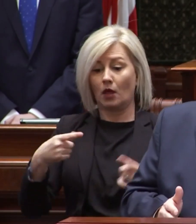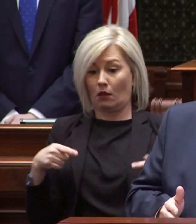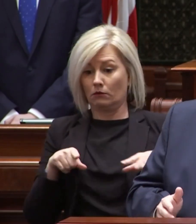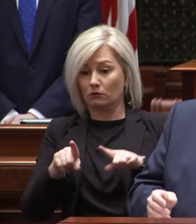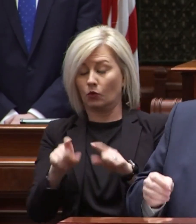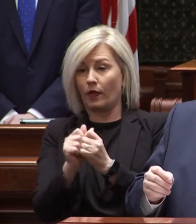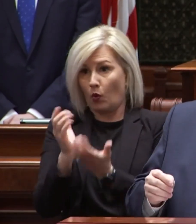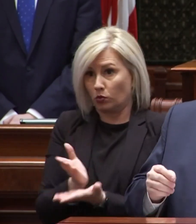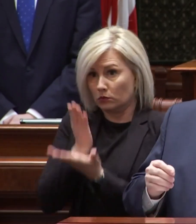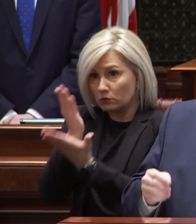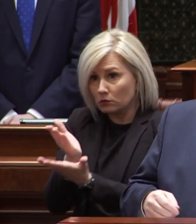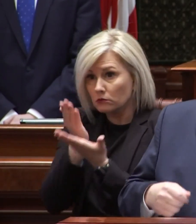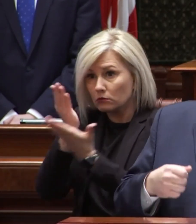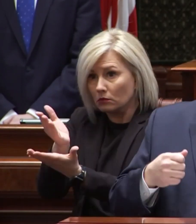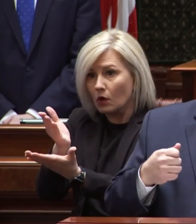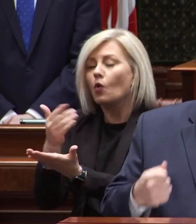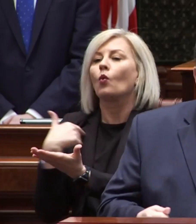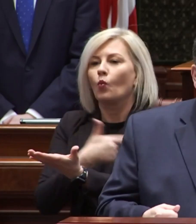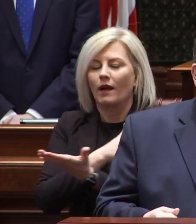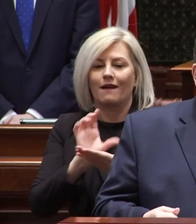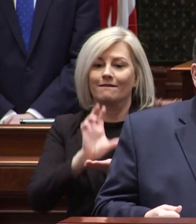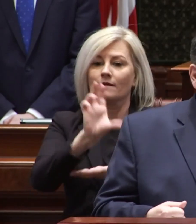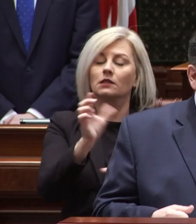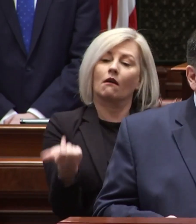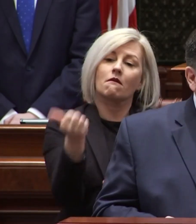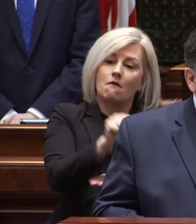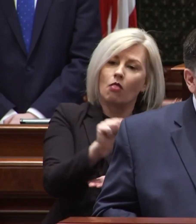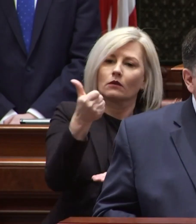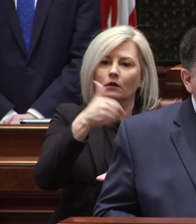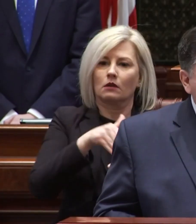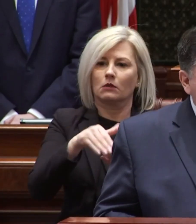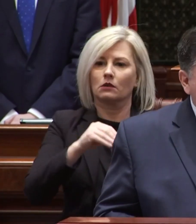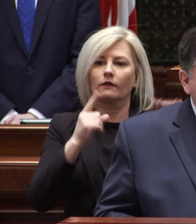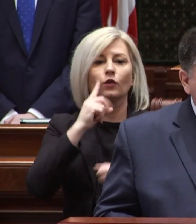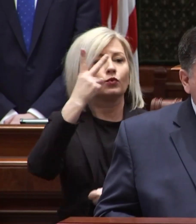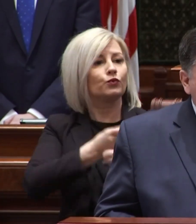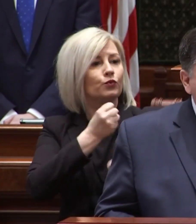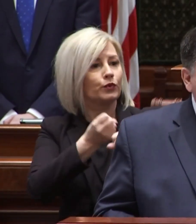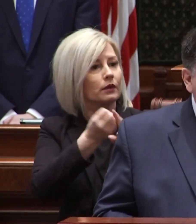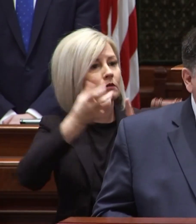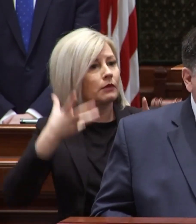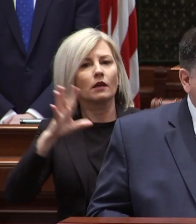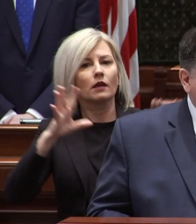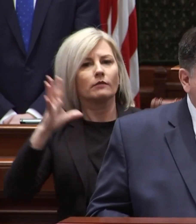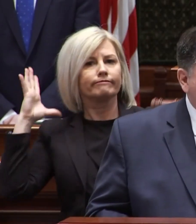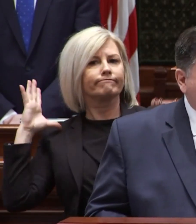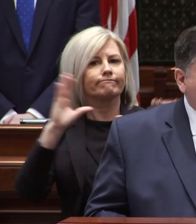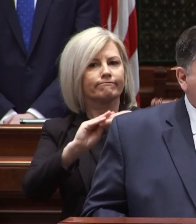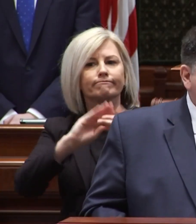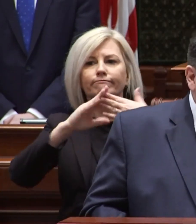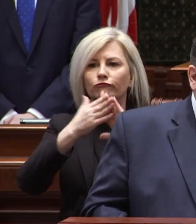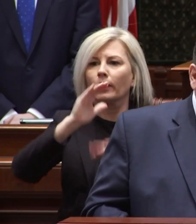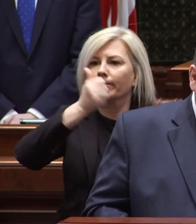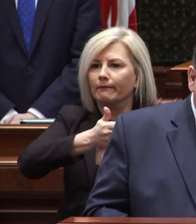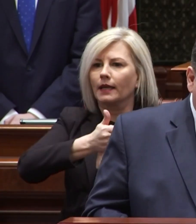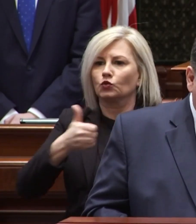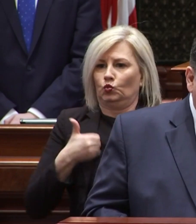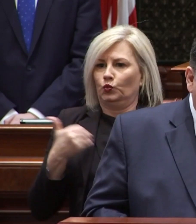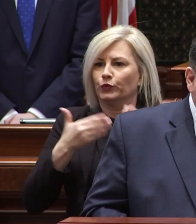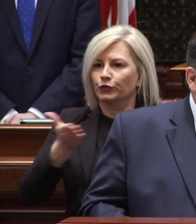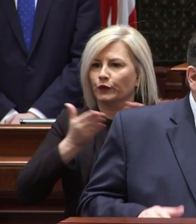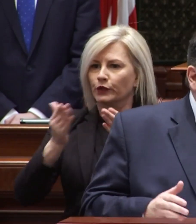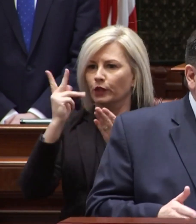recommendations we are investing another 10 million dollars towards a two-year expansion of the comprehensive community-based youth